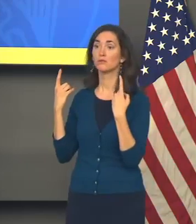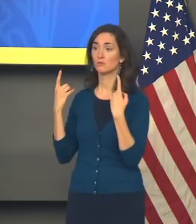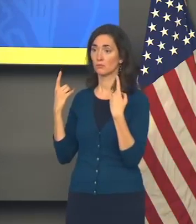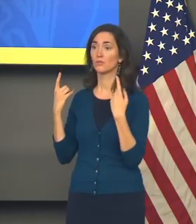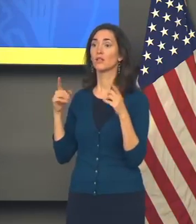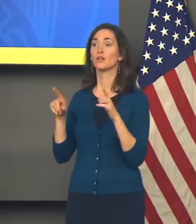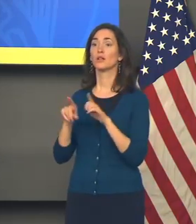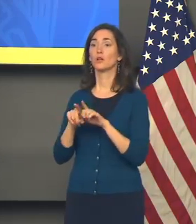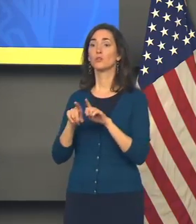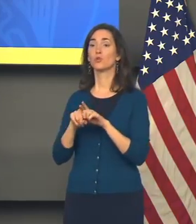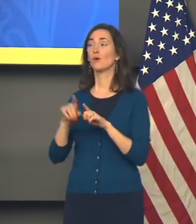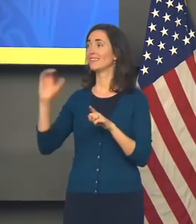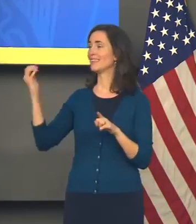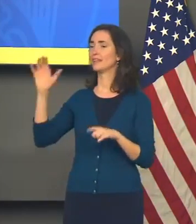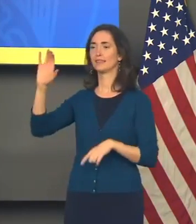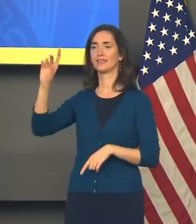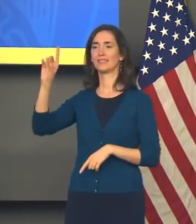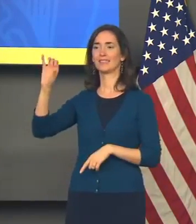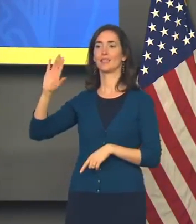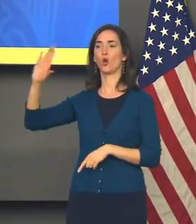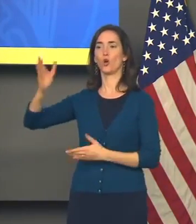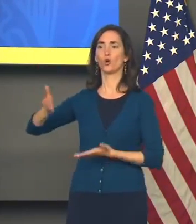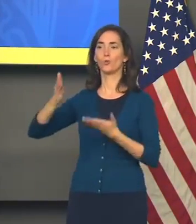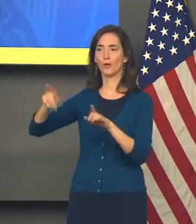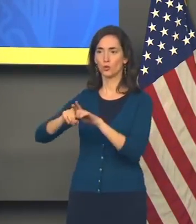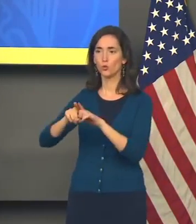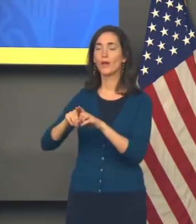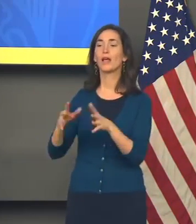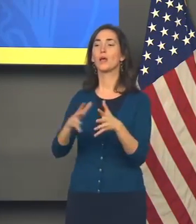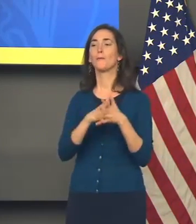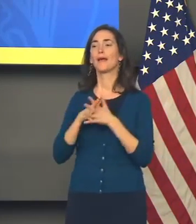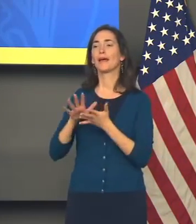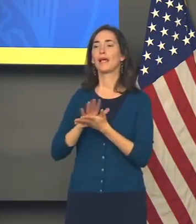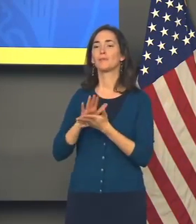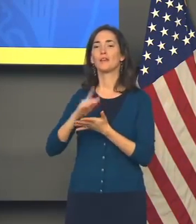recommendation now of the CDC and the American Academy of Pediatrics.